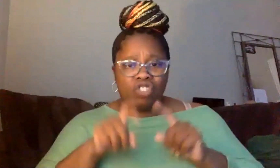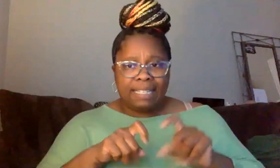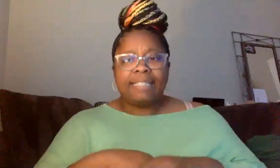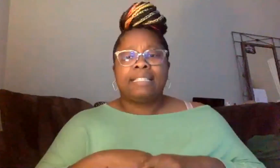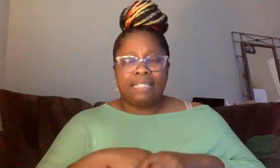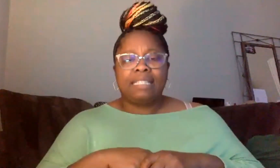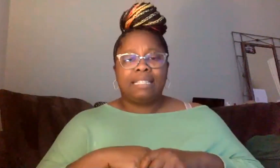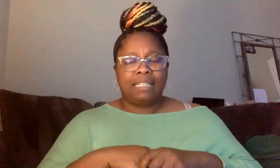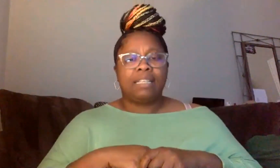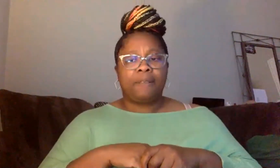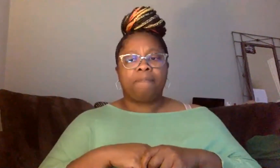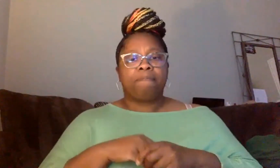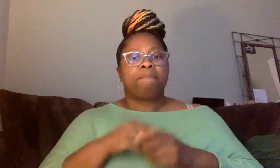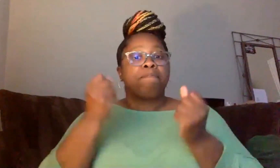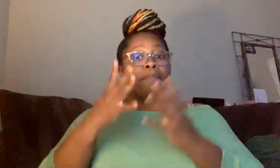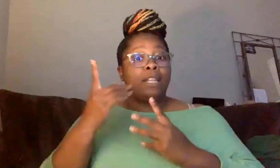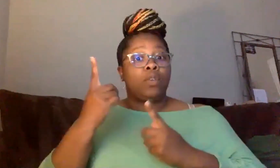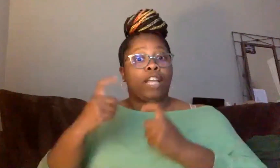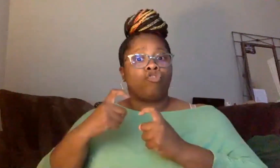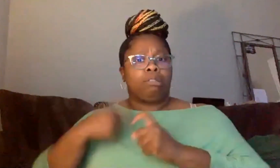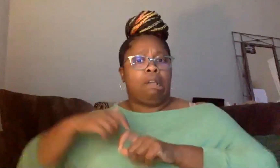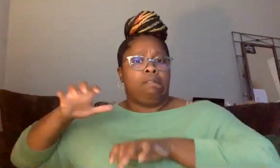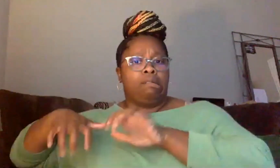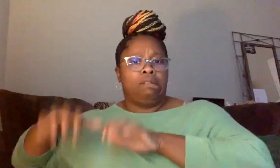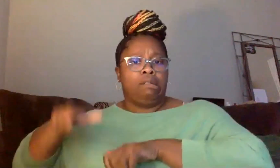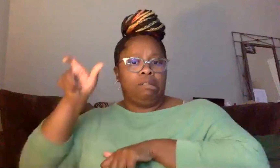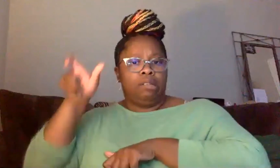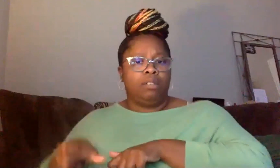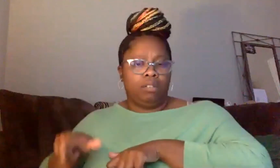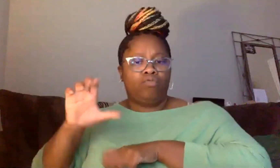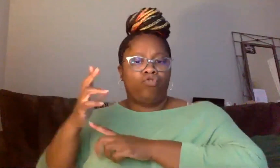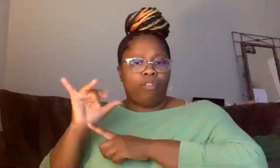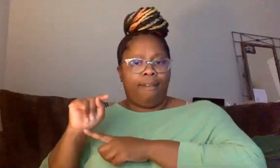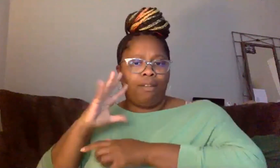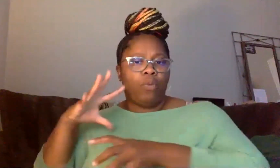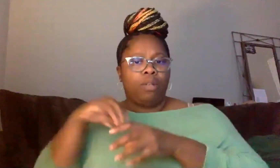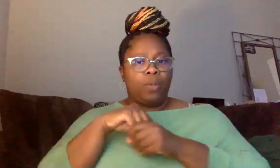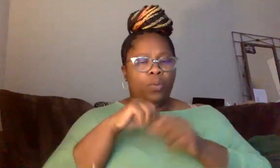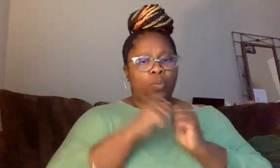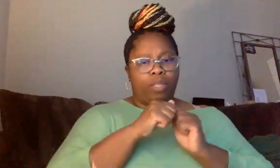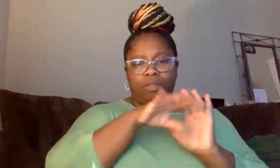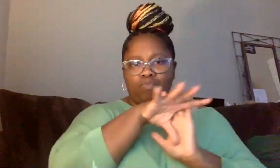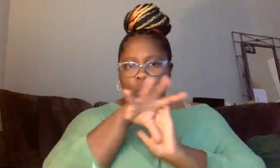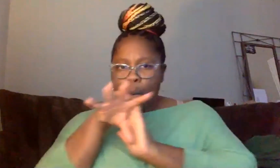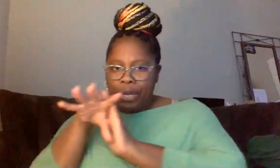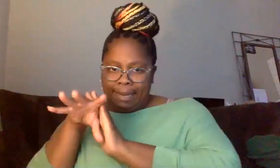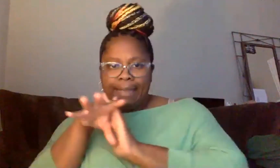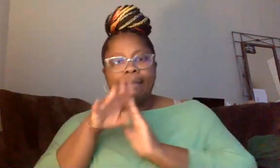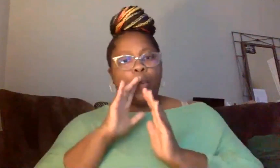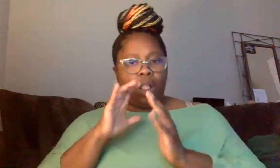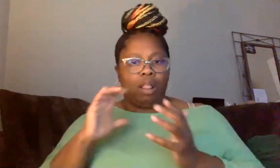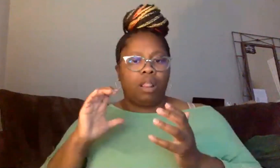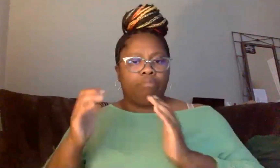relayed into the chat and they will be part of the recording. They will accompany the recording